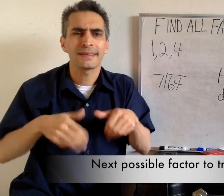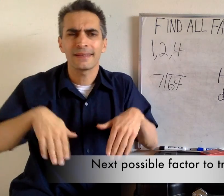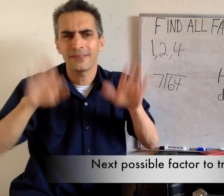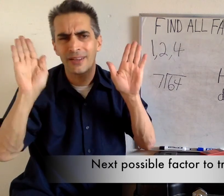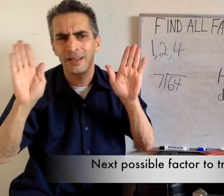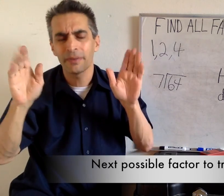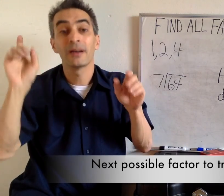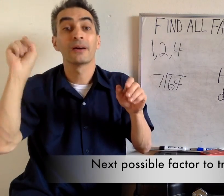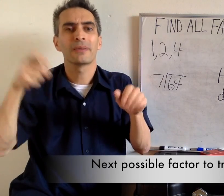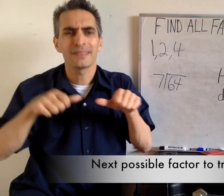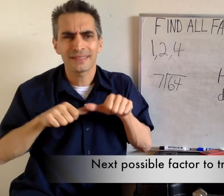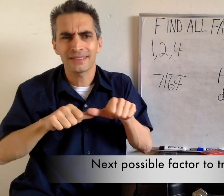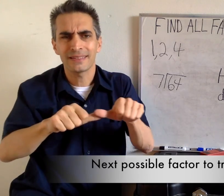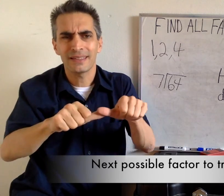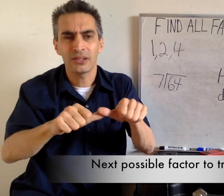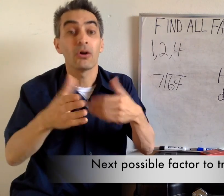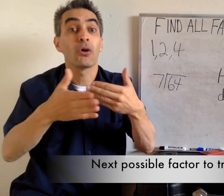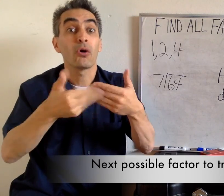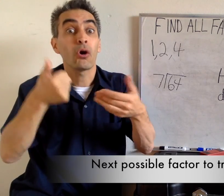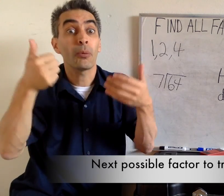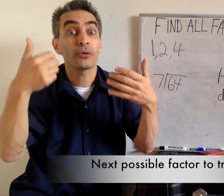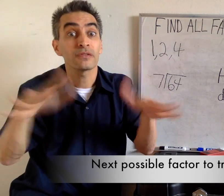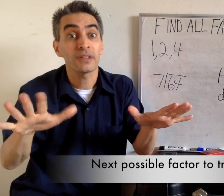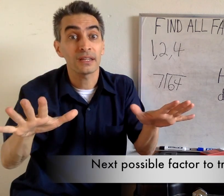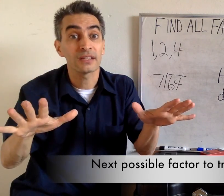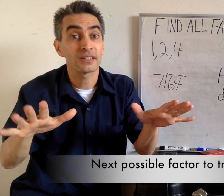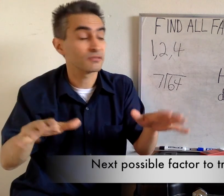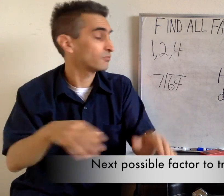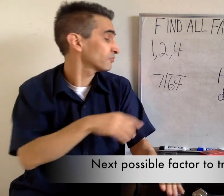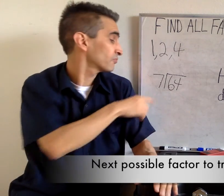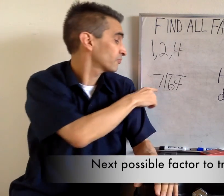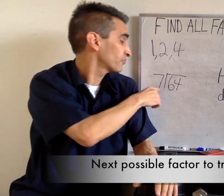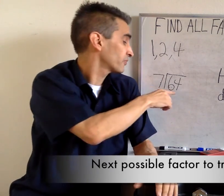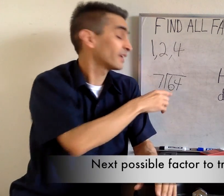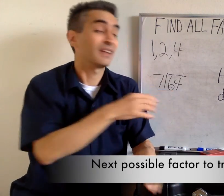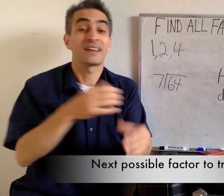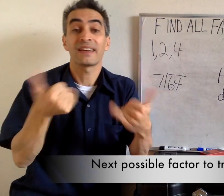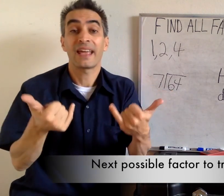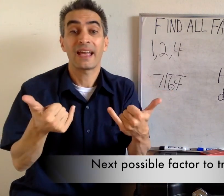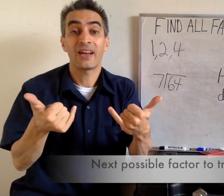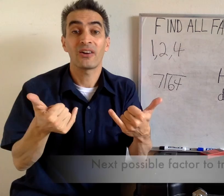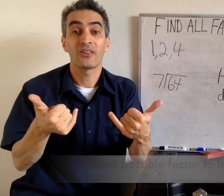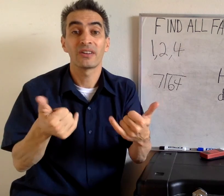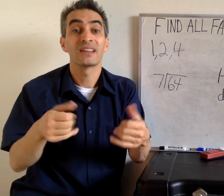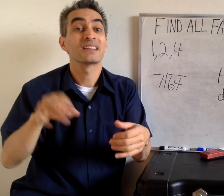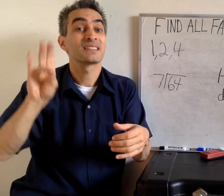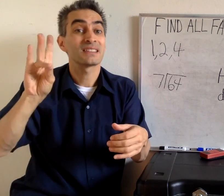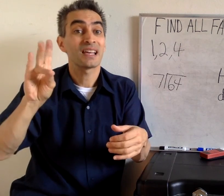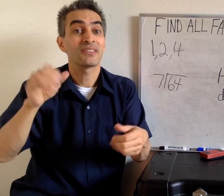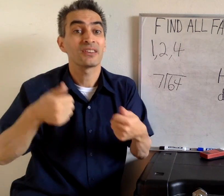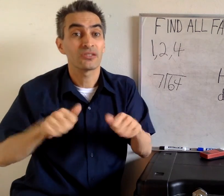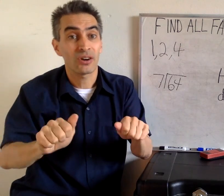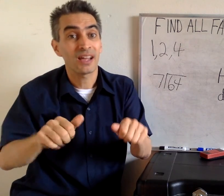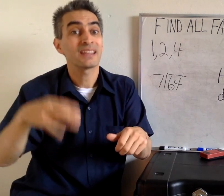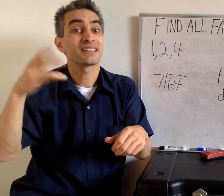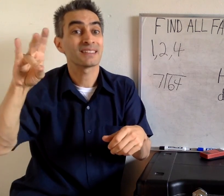Okay, but we can't give up. We've to continue on. We're almost finished. Now we're going to try 7.